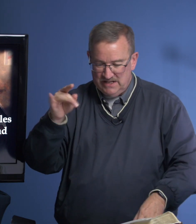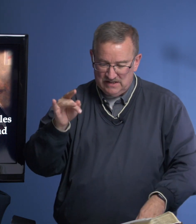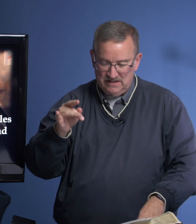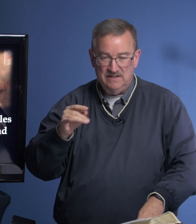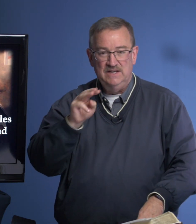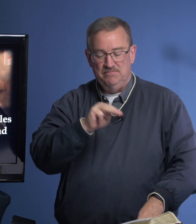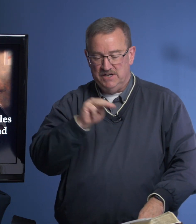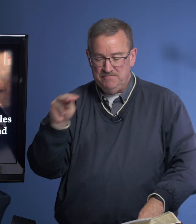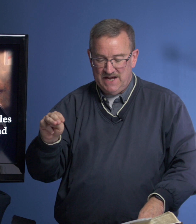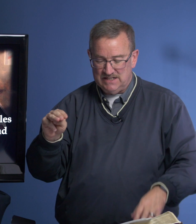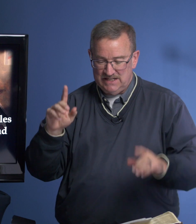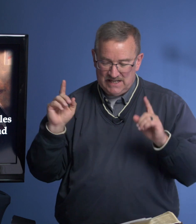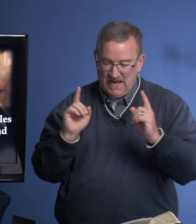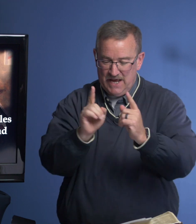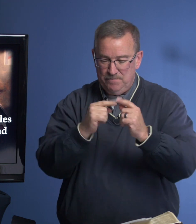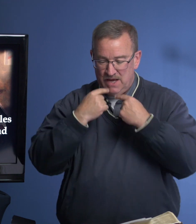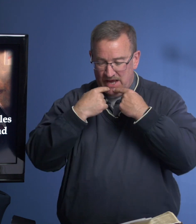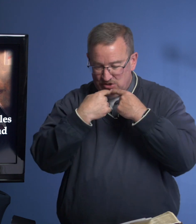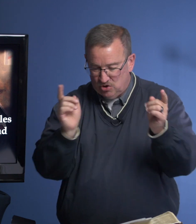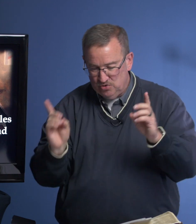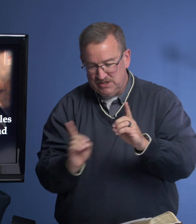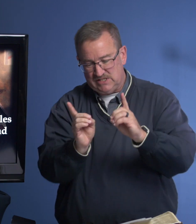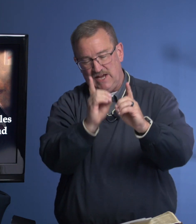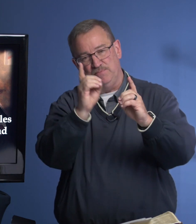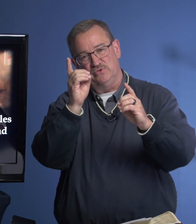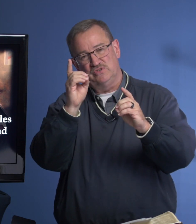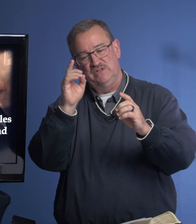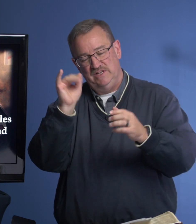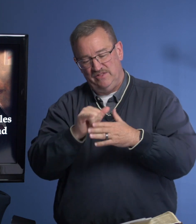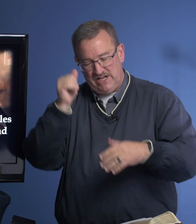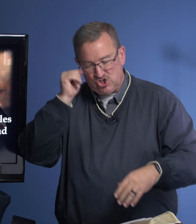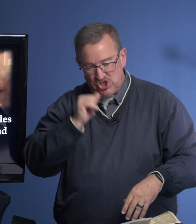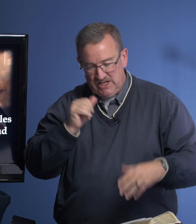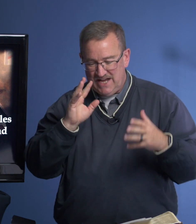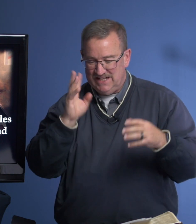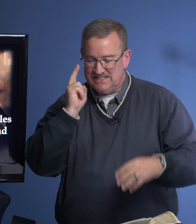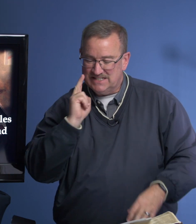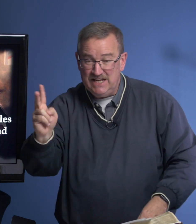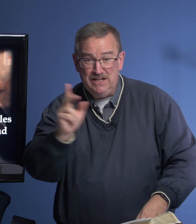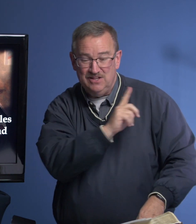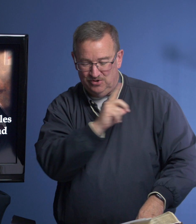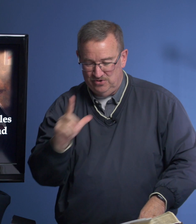18, Mary Magdalene came and told the disciples that she had seen the Lord